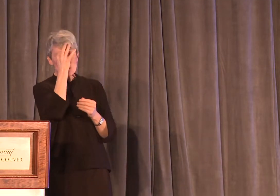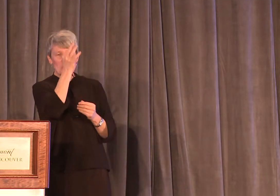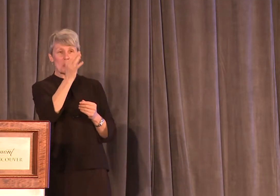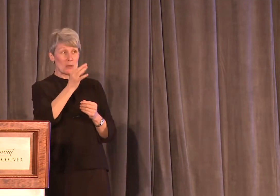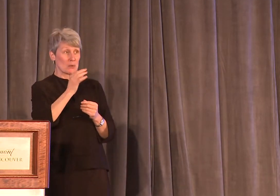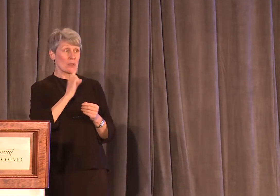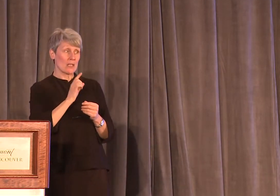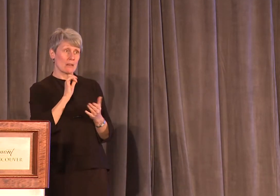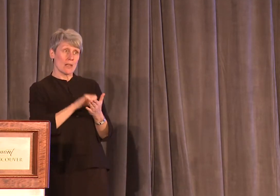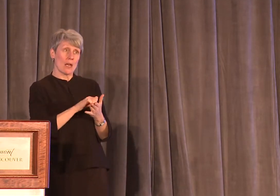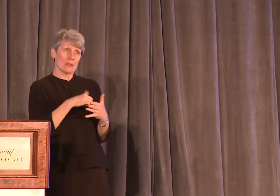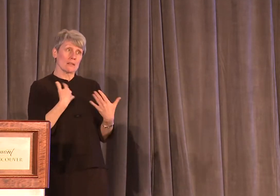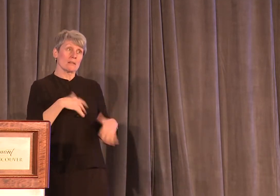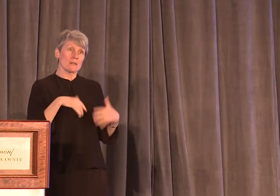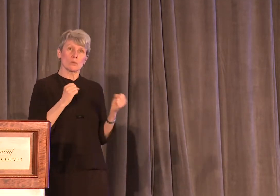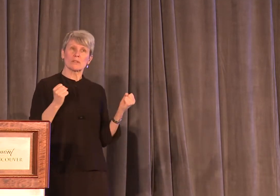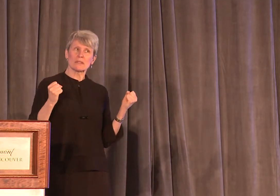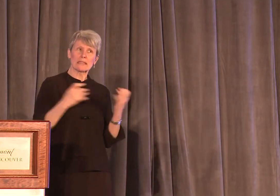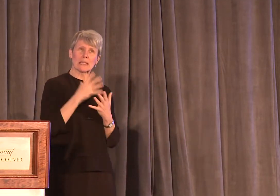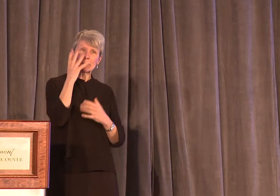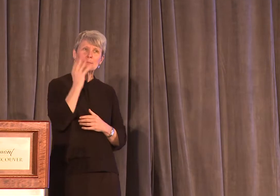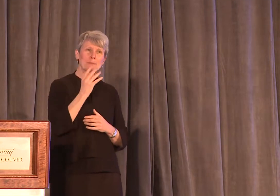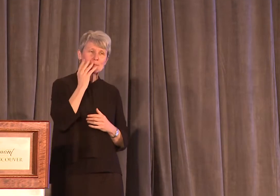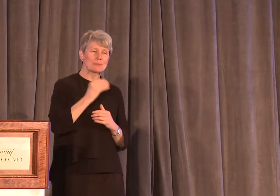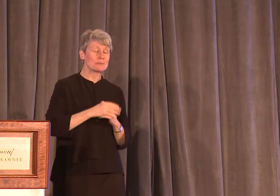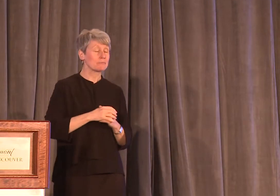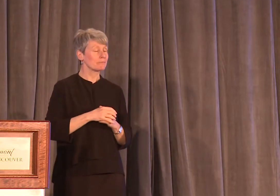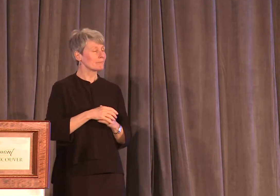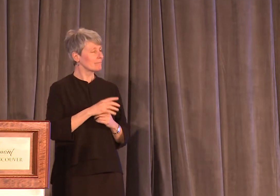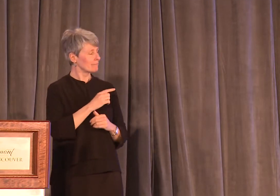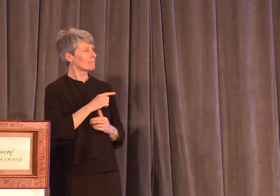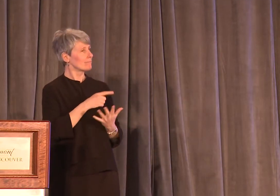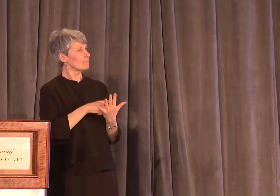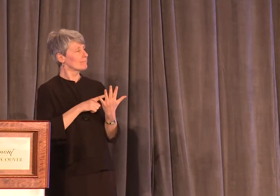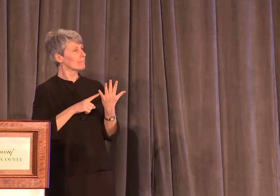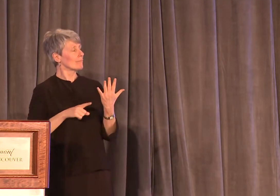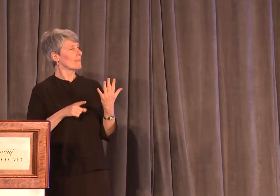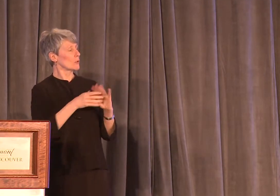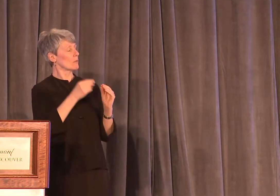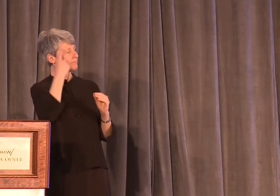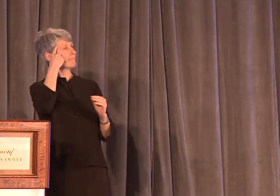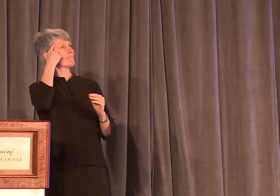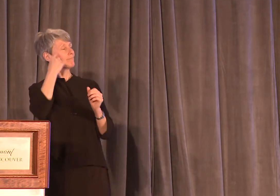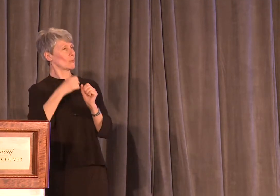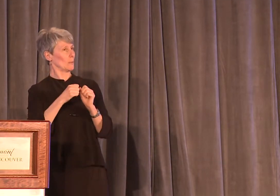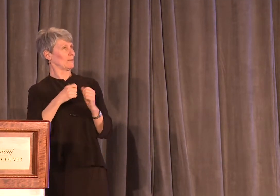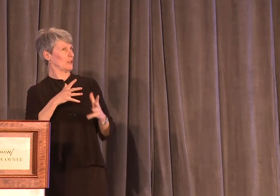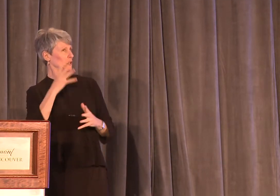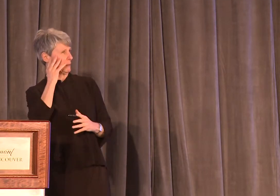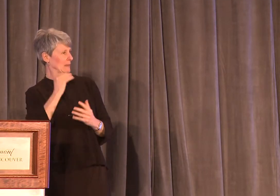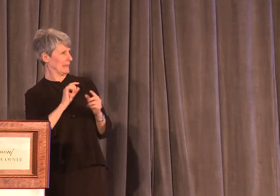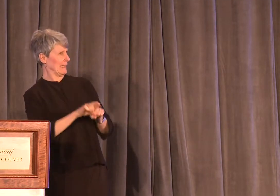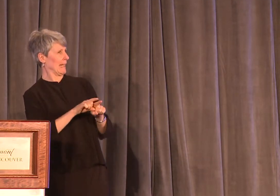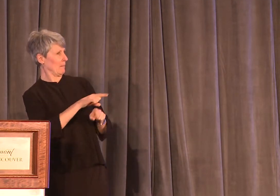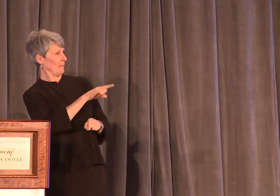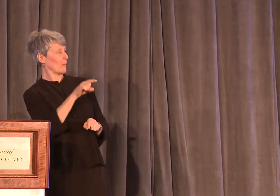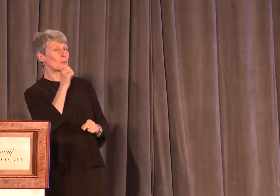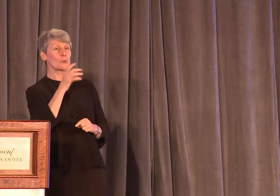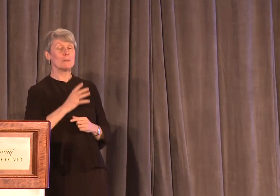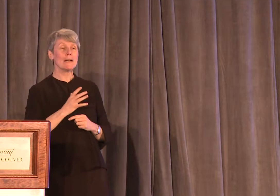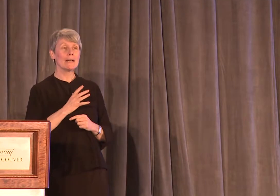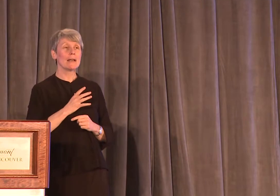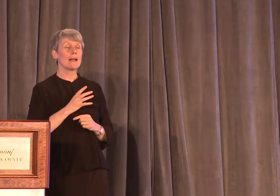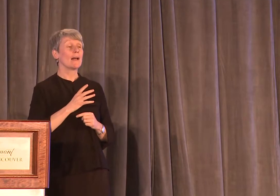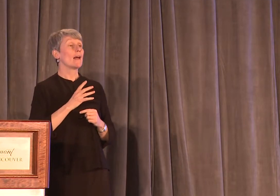rather than as terrifying. So like I said, these incapacity stories really stuck with me on a personal level. It truly